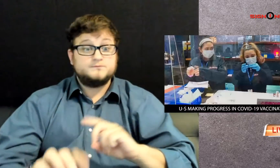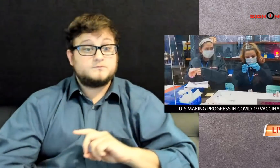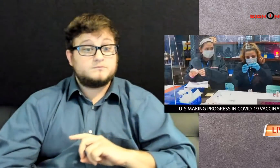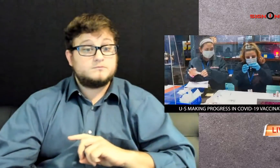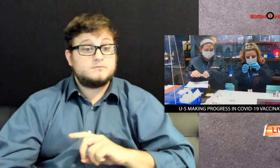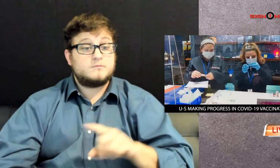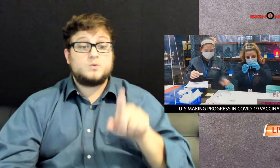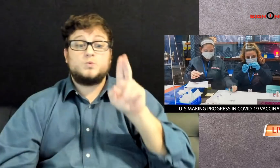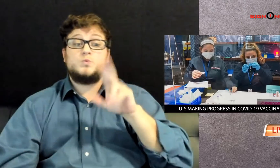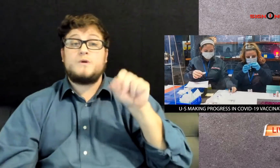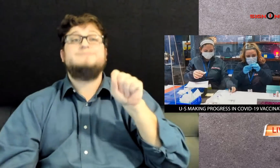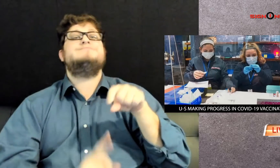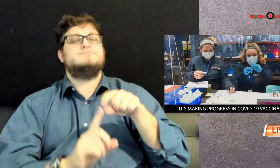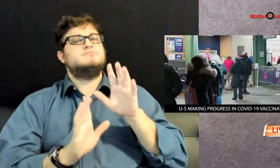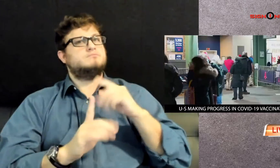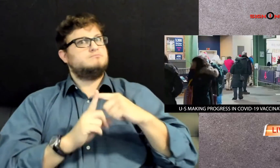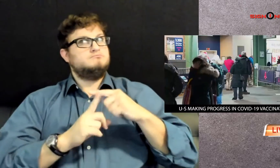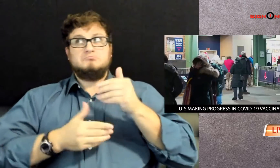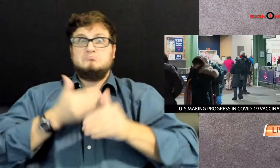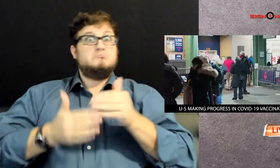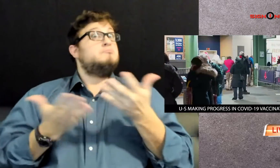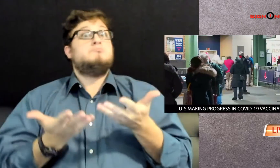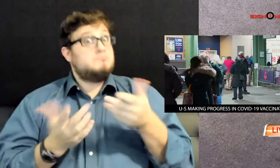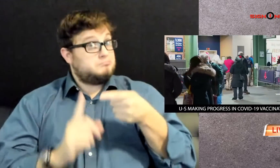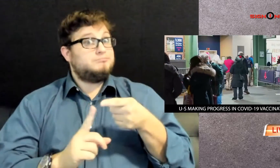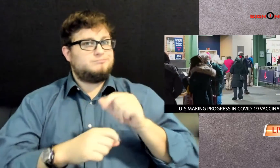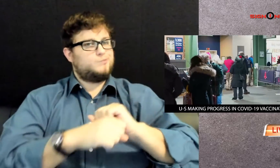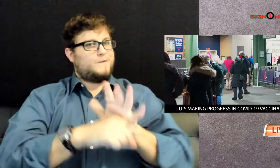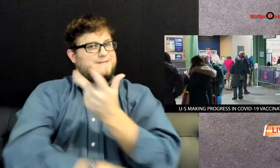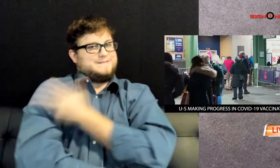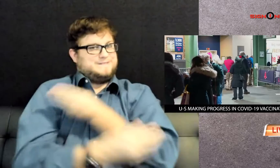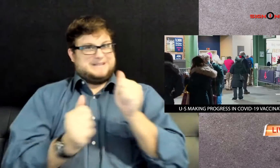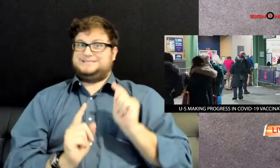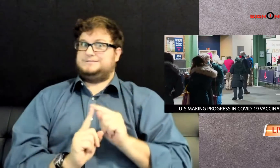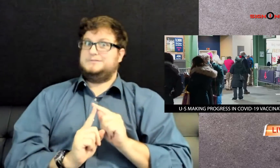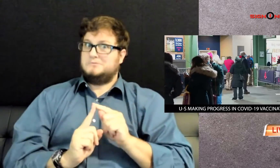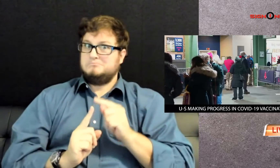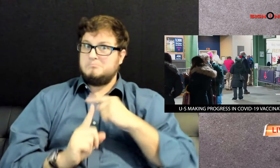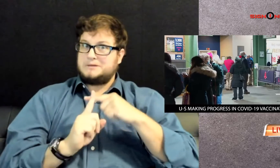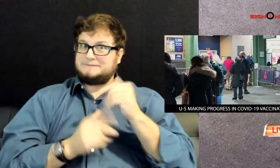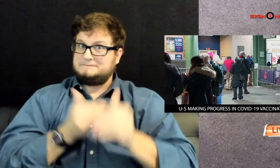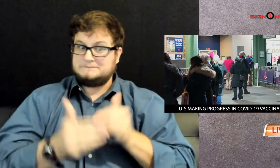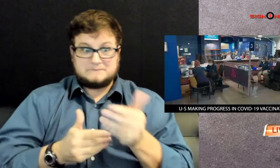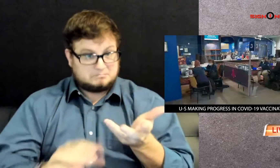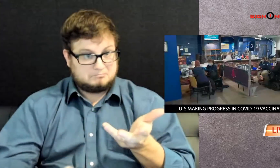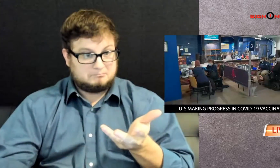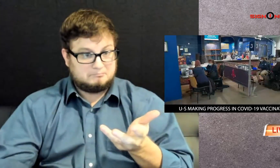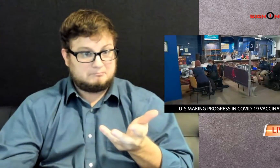However, United States is making some progress with COVID-19 vaccinations.